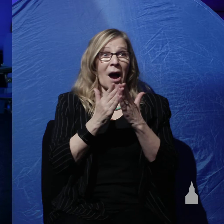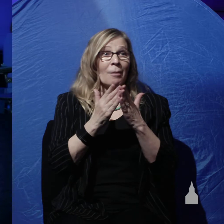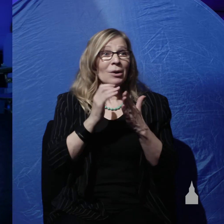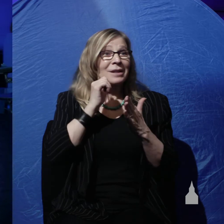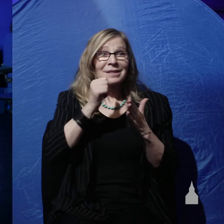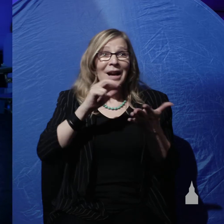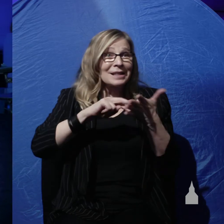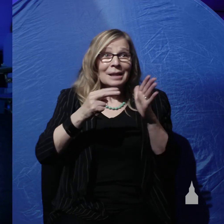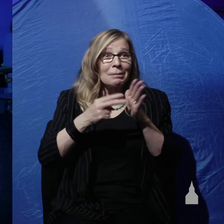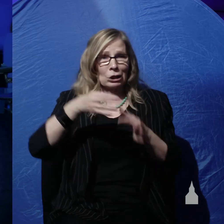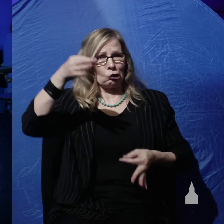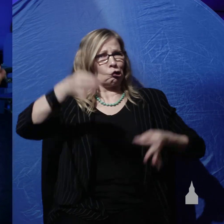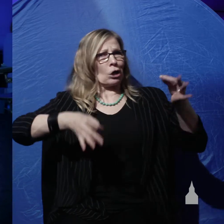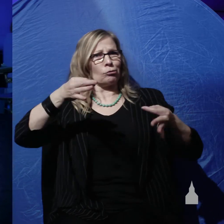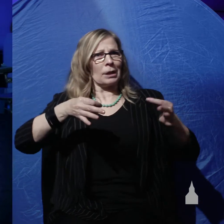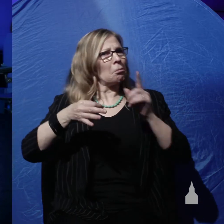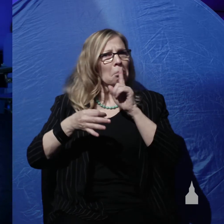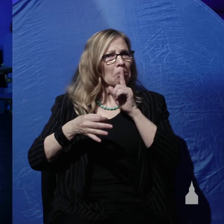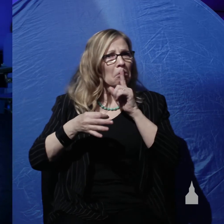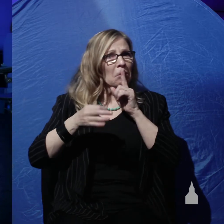formless and void or empty.